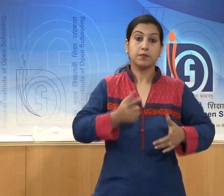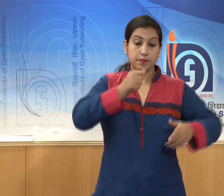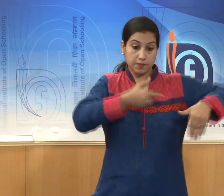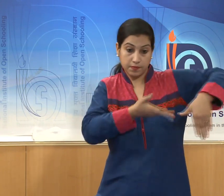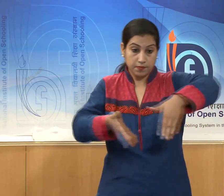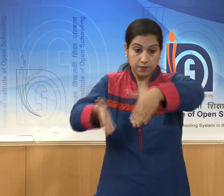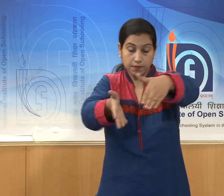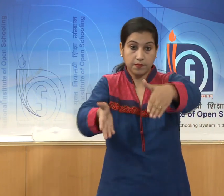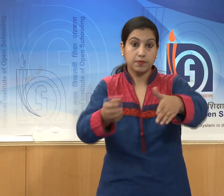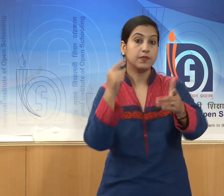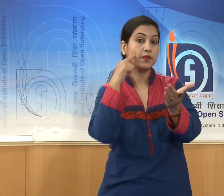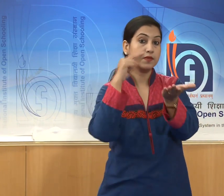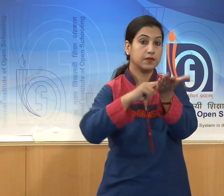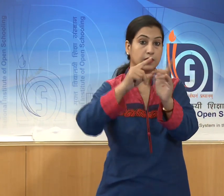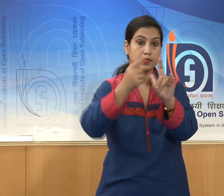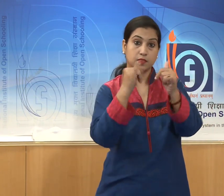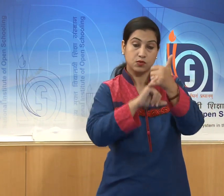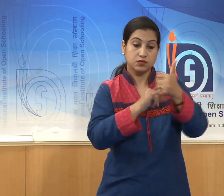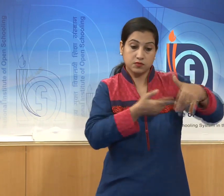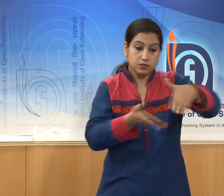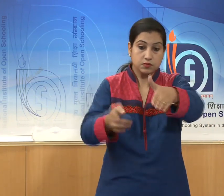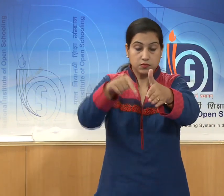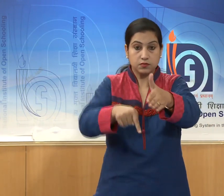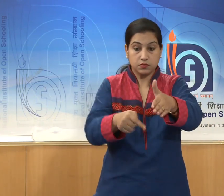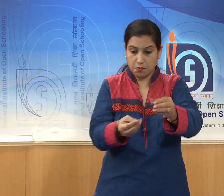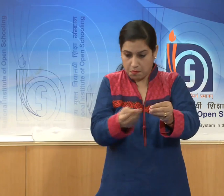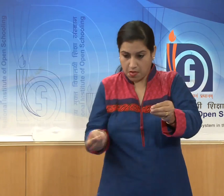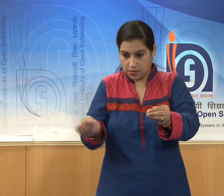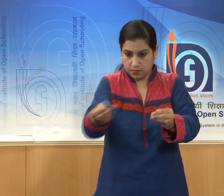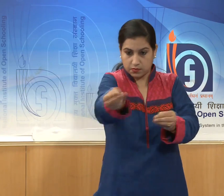which is 2500